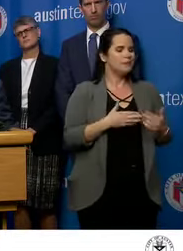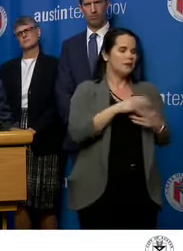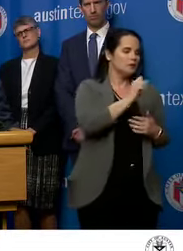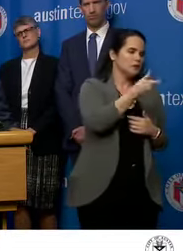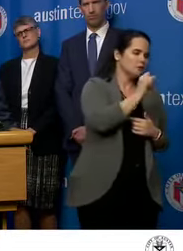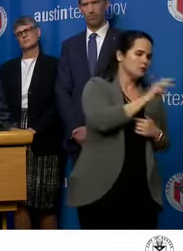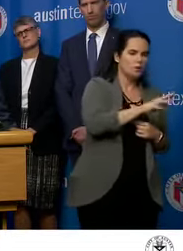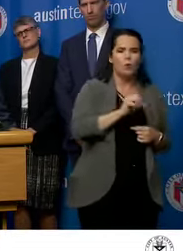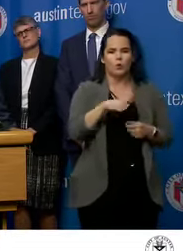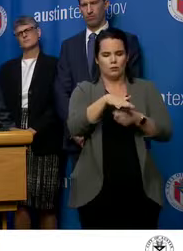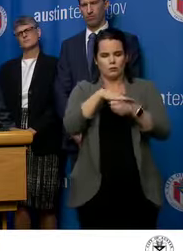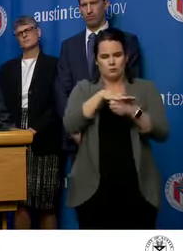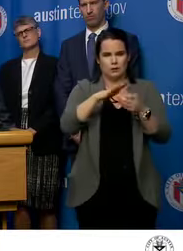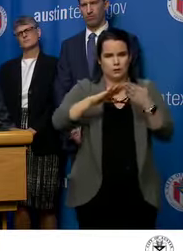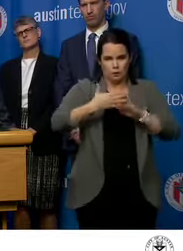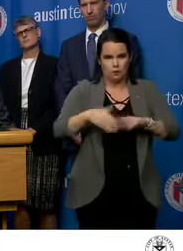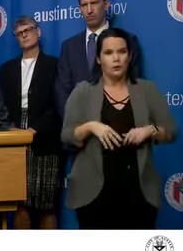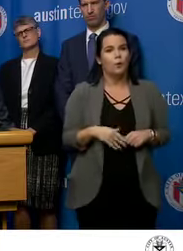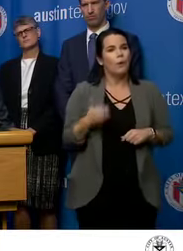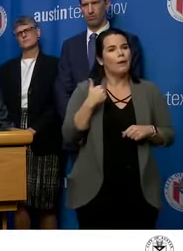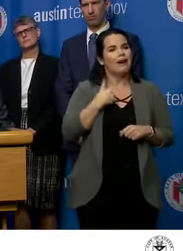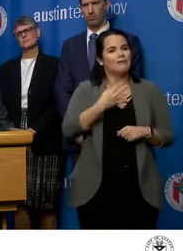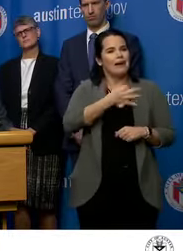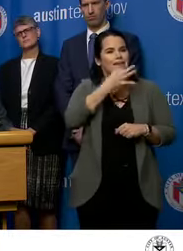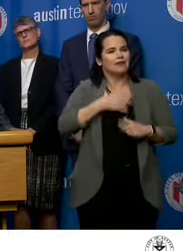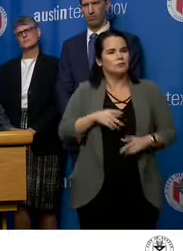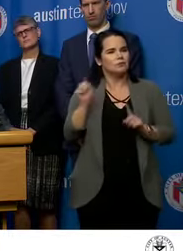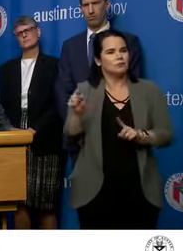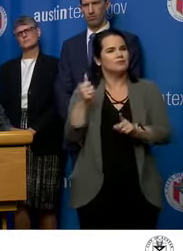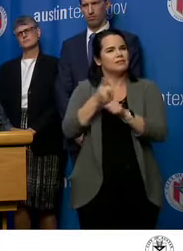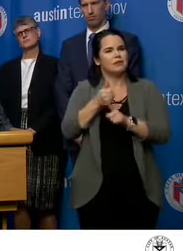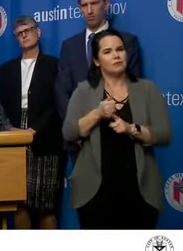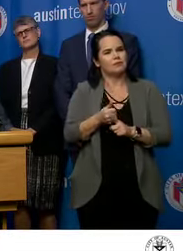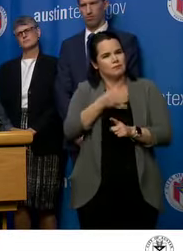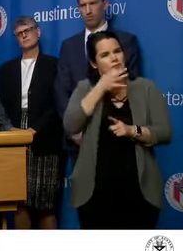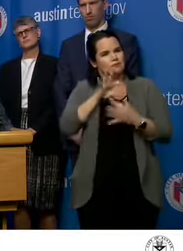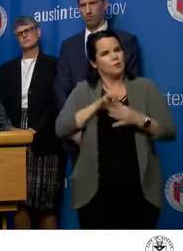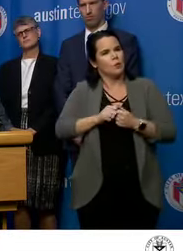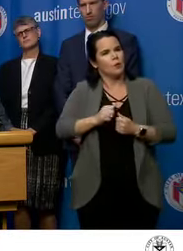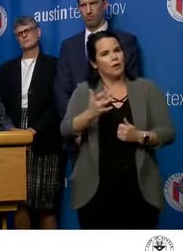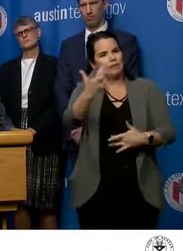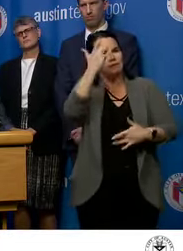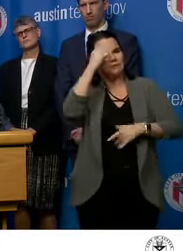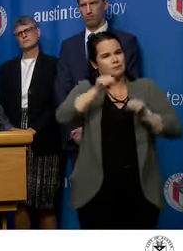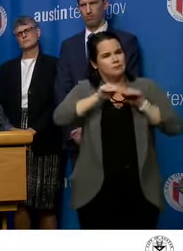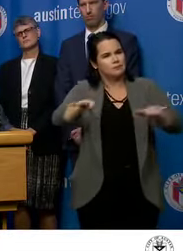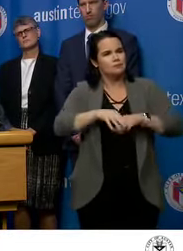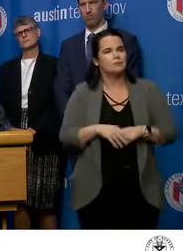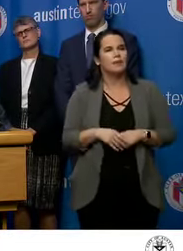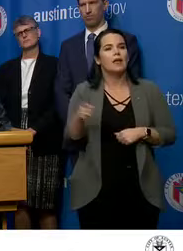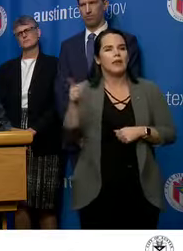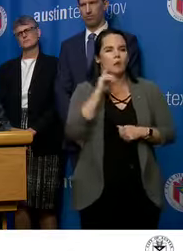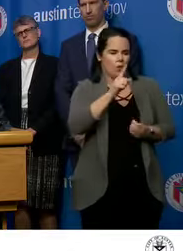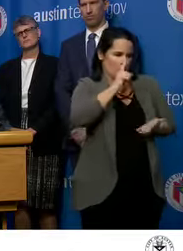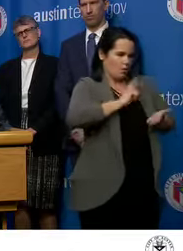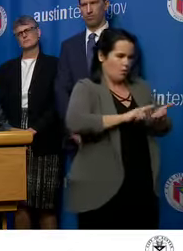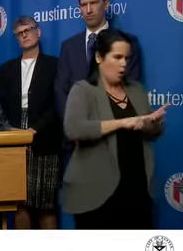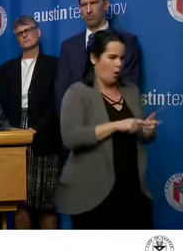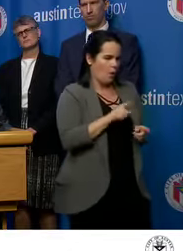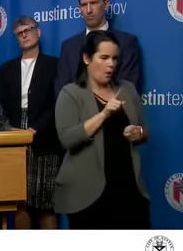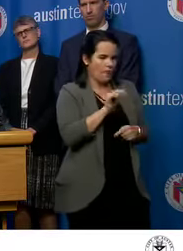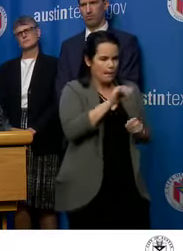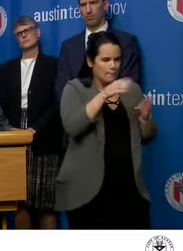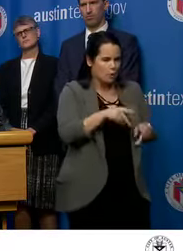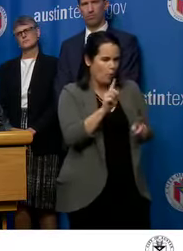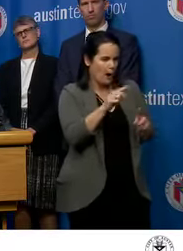We have a team of experts who are epidemiologists who do contact investigations. They will identify where the person was when they were